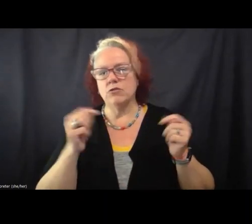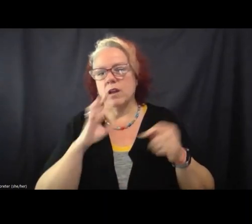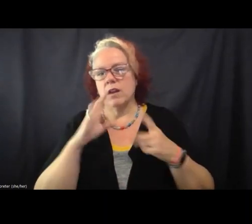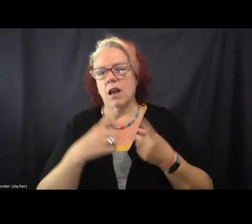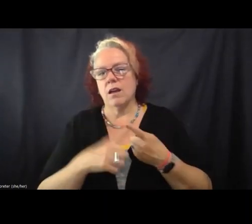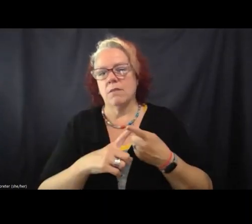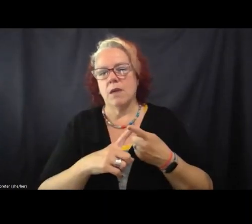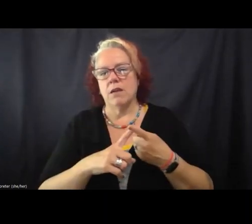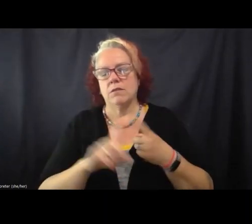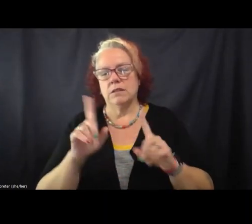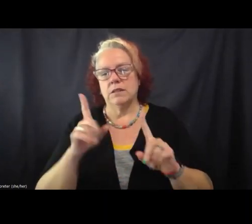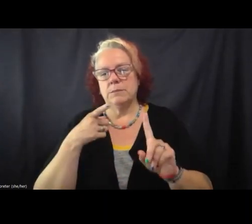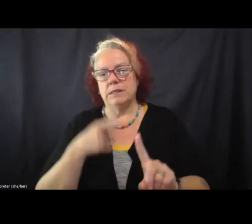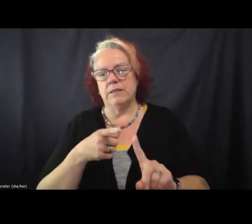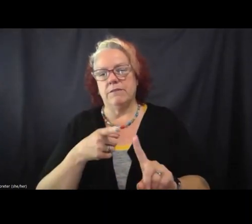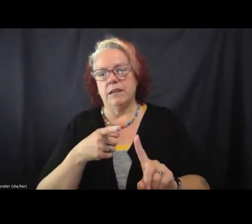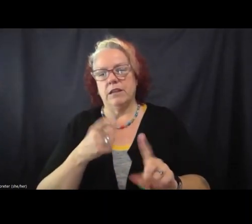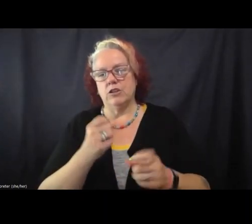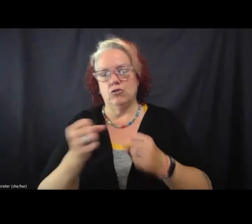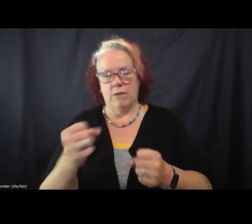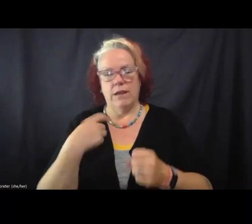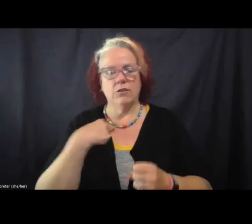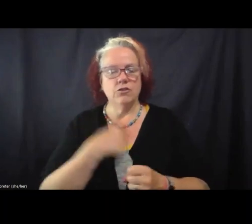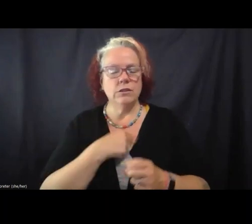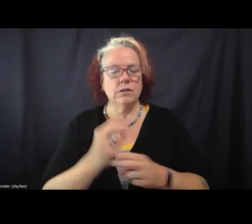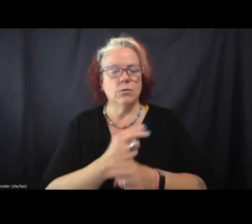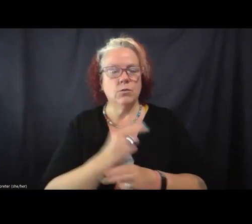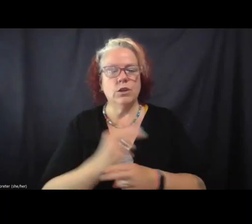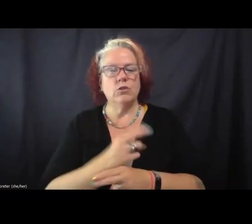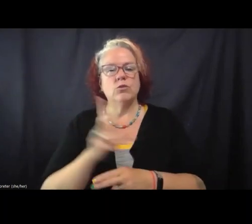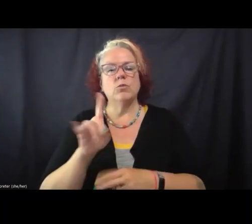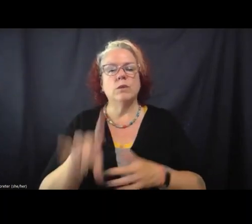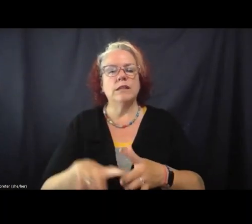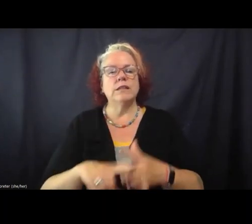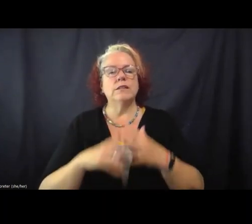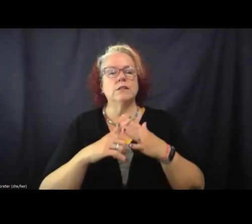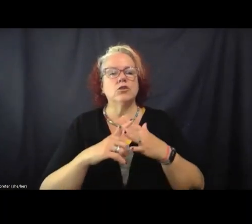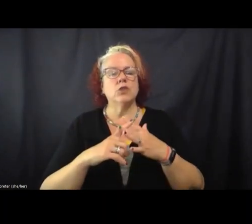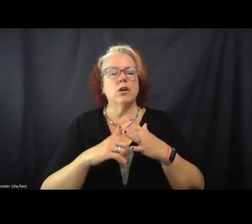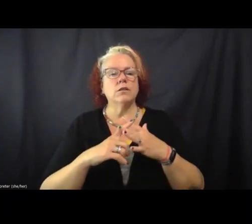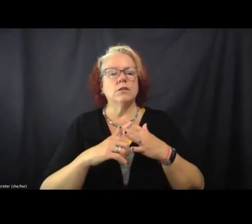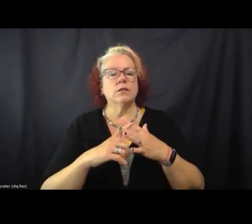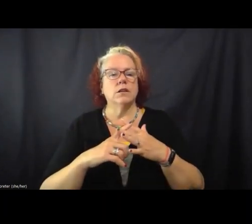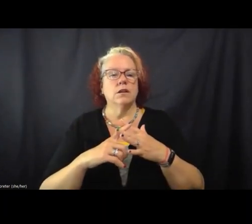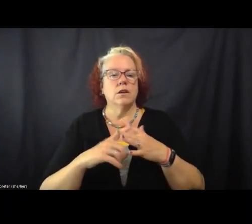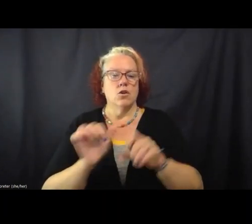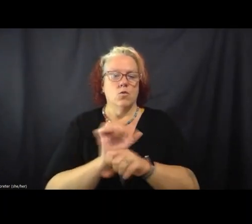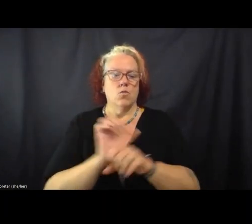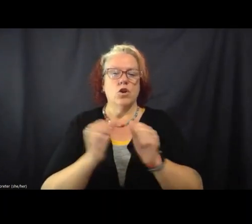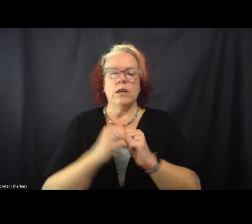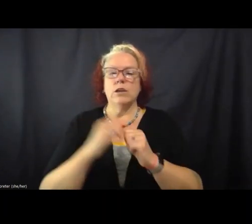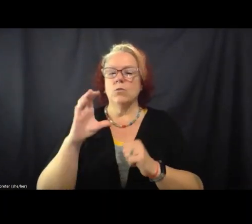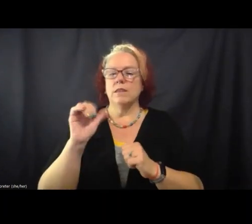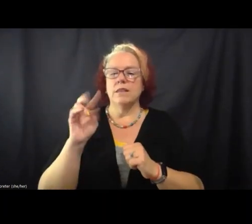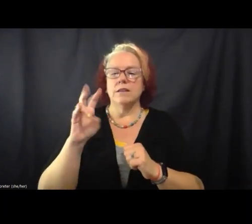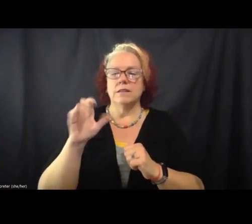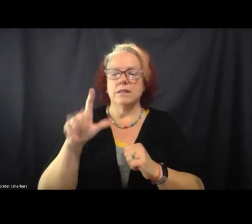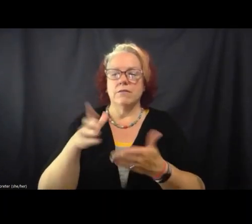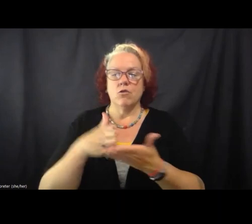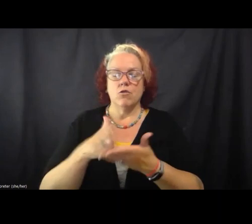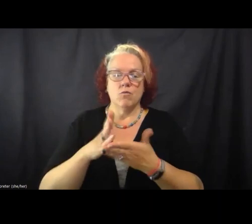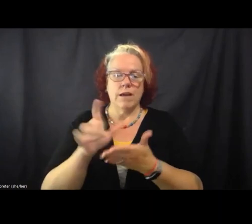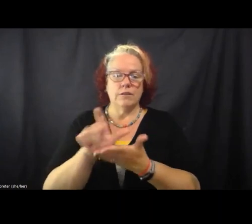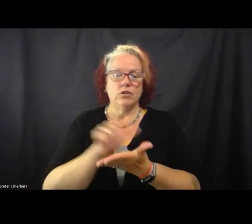specific strategies we use. We did start out the campaign working with civil rights attorneys to bring